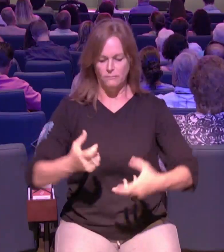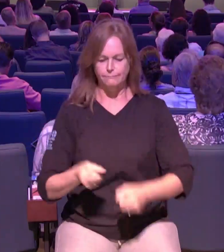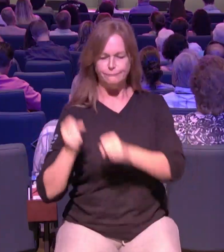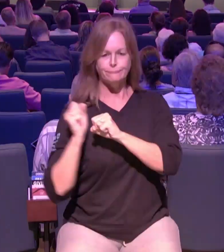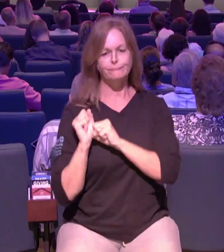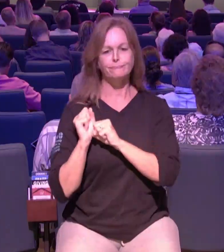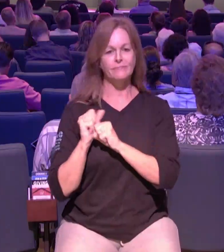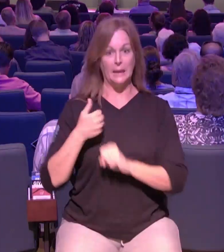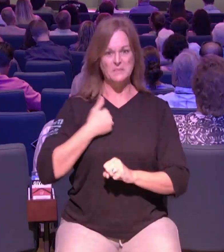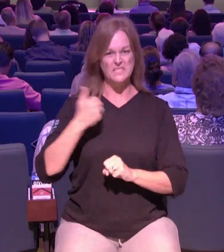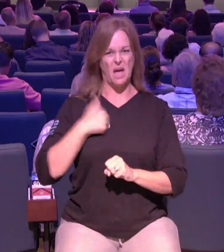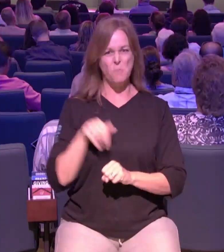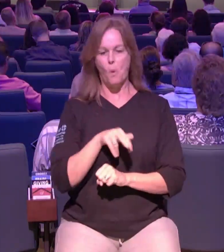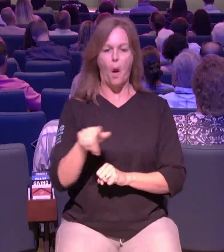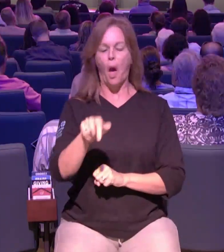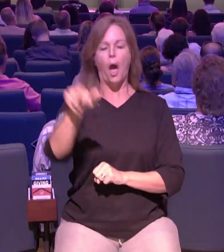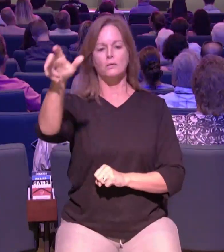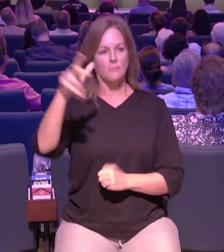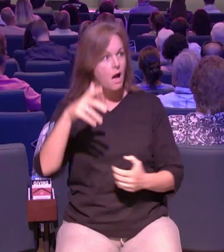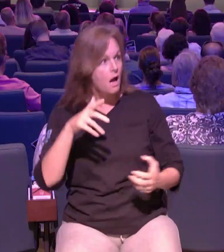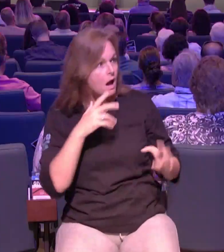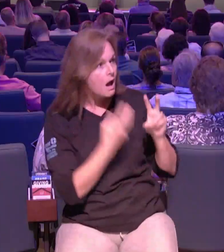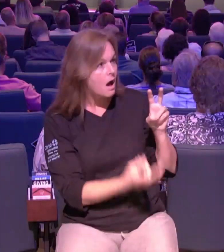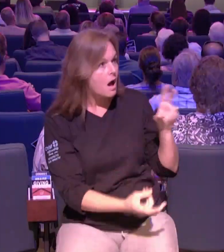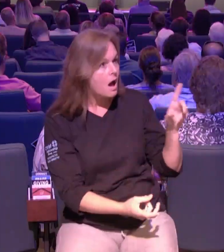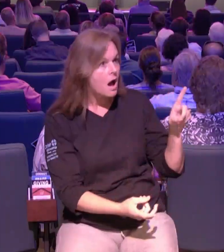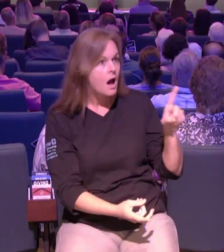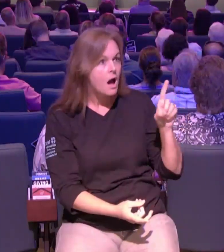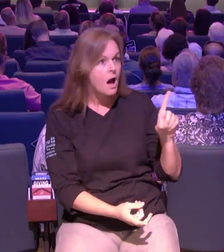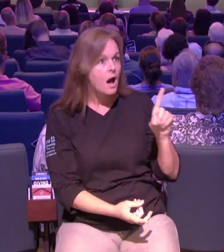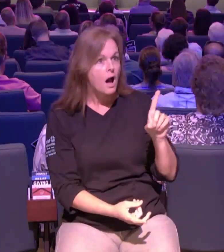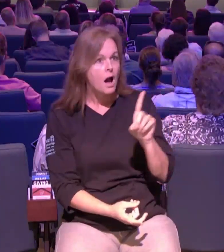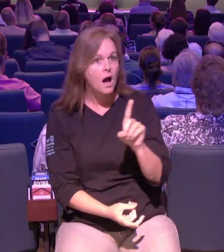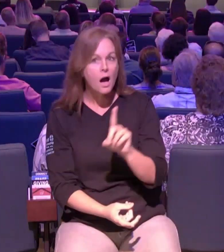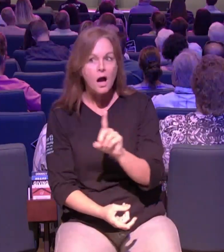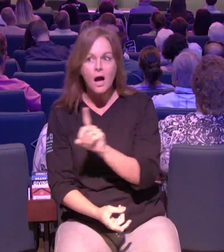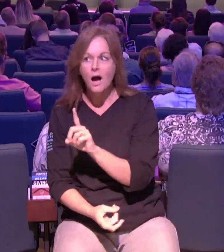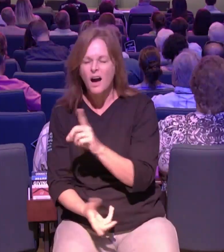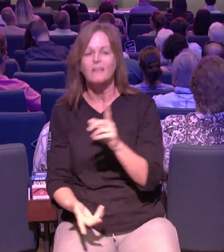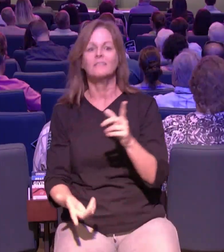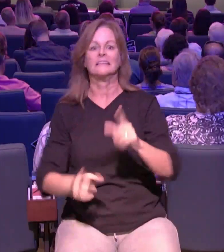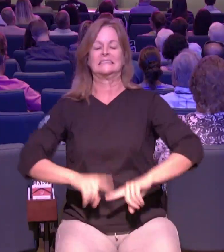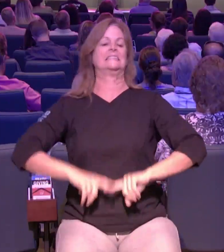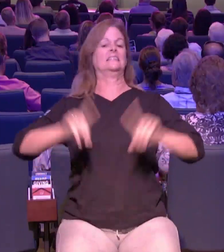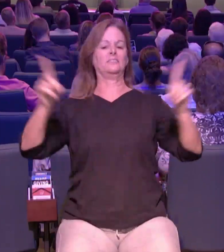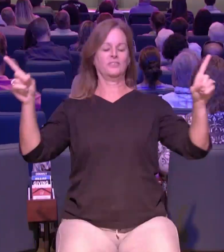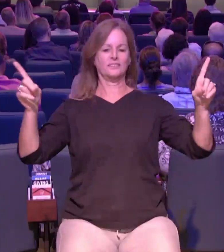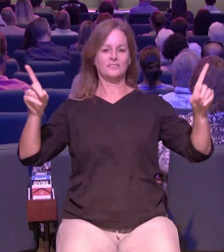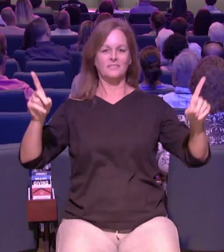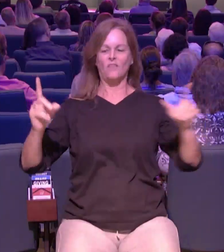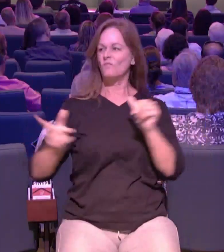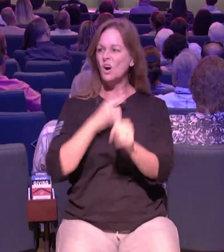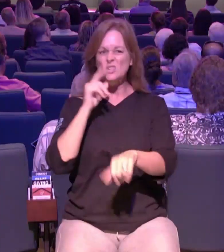god saying say it with me out loud at all of our locations we have never seen anything like this